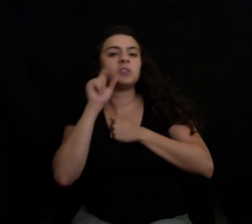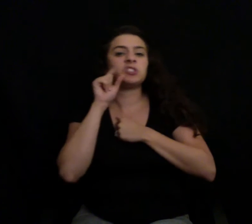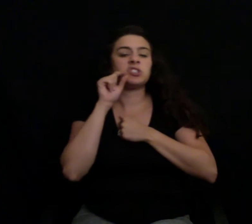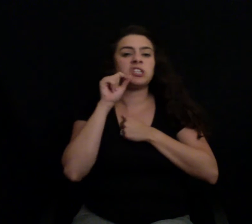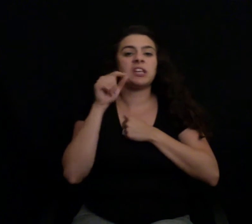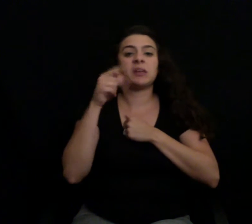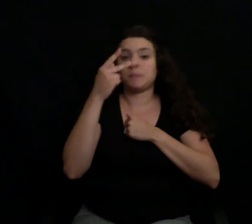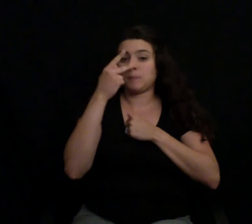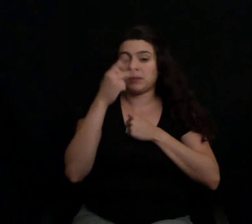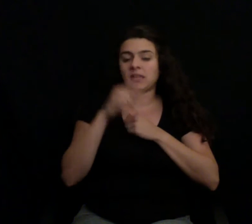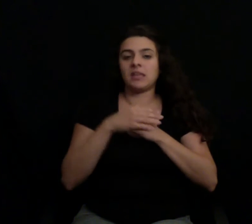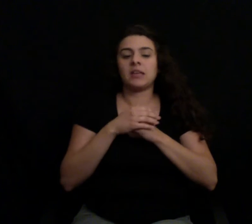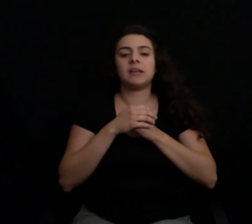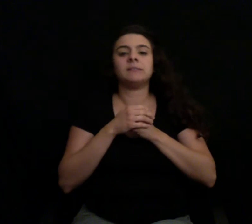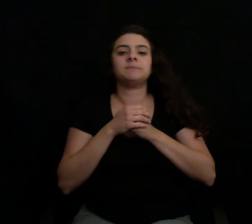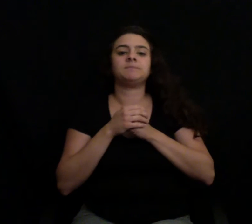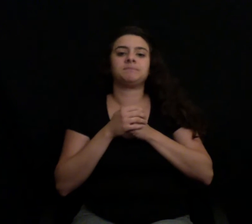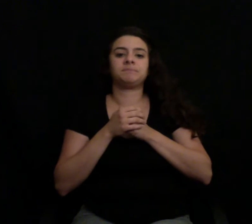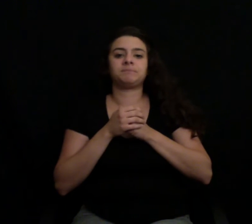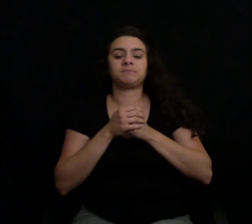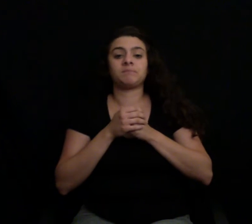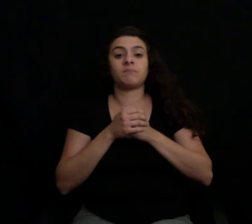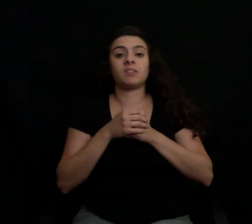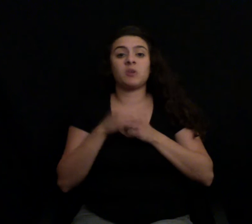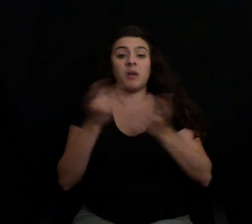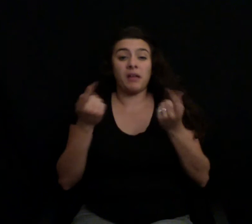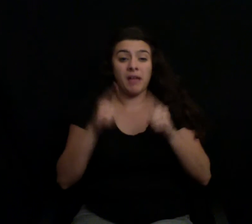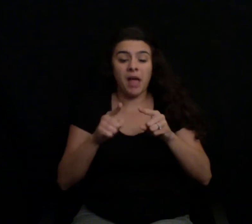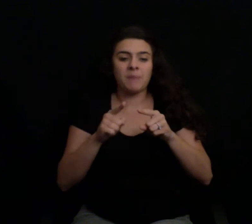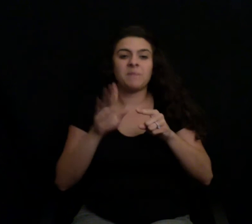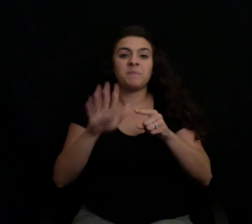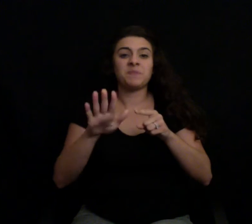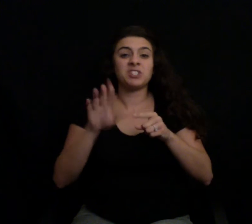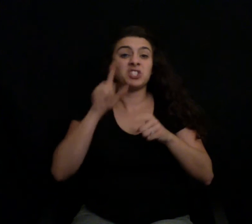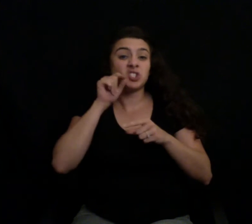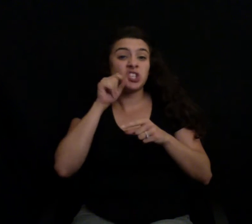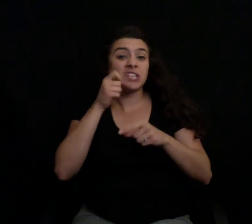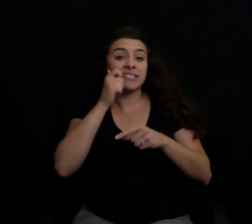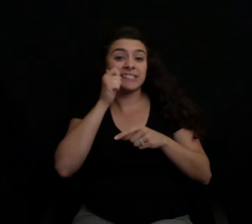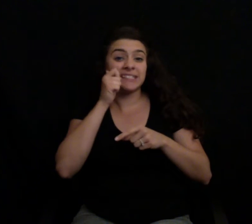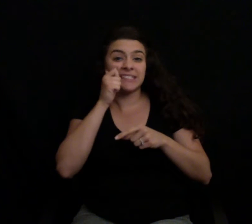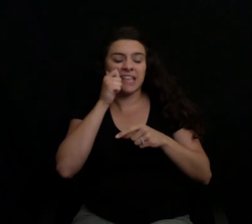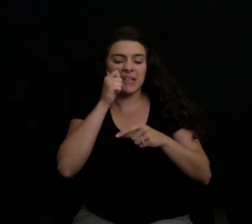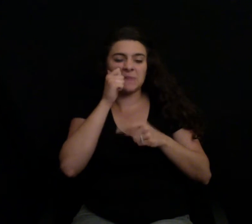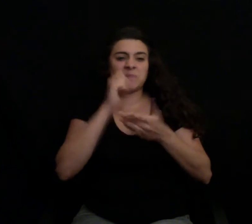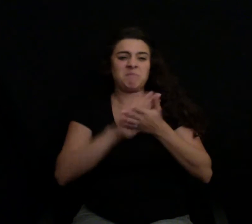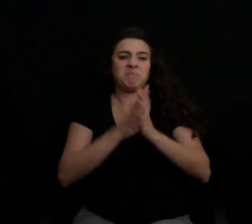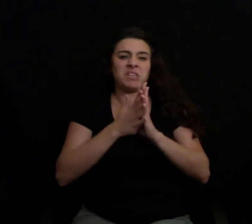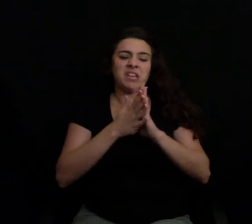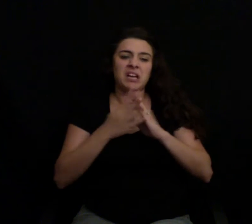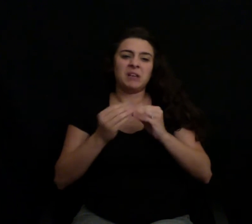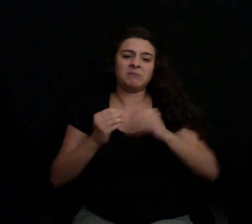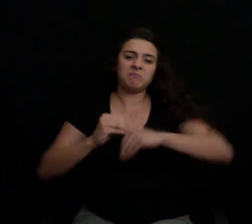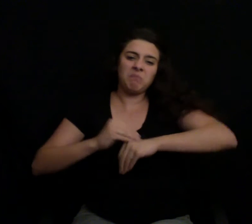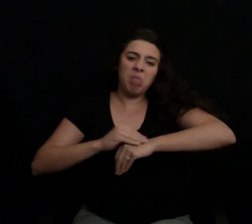going to help sanitize it. The litter irritates their skin, so they lose their feathers and develop raw, red patches